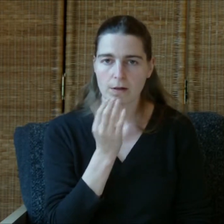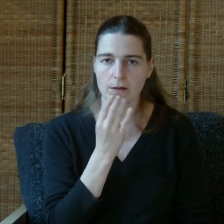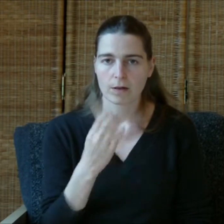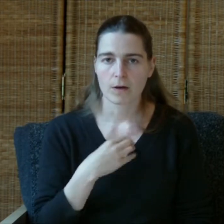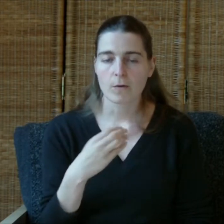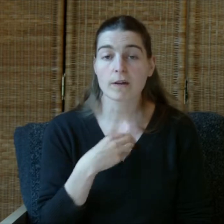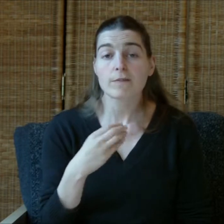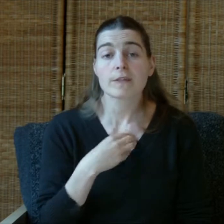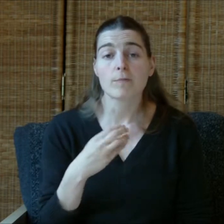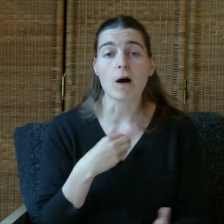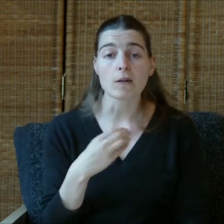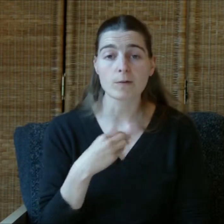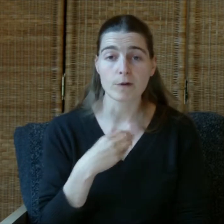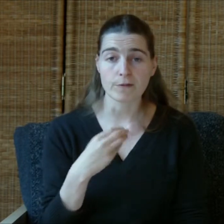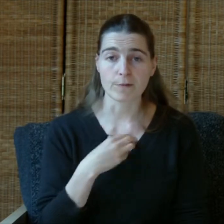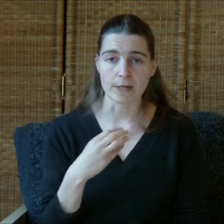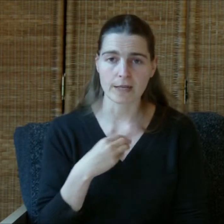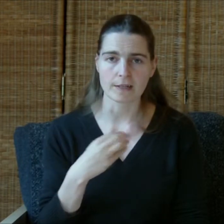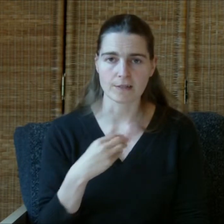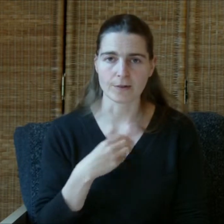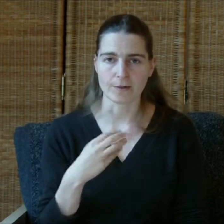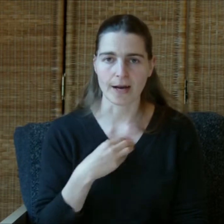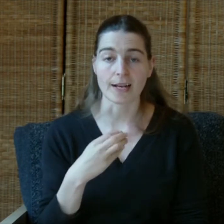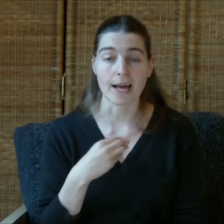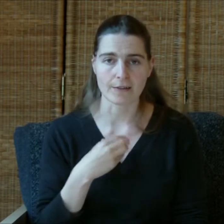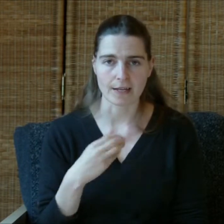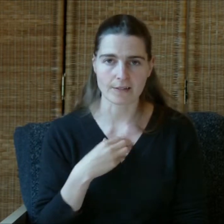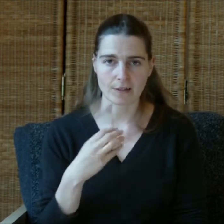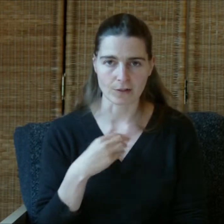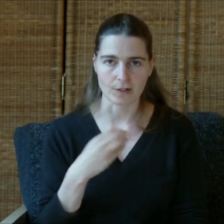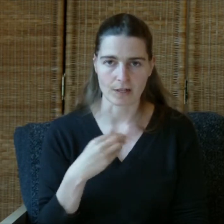What if it's possible for me to allow that solution in?